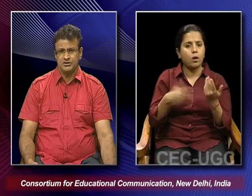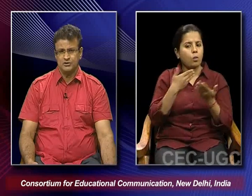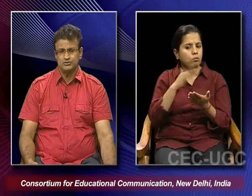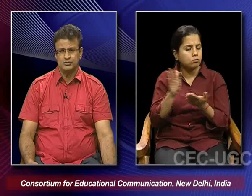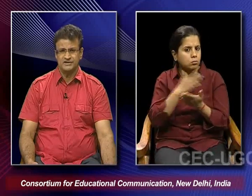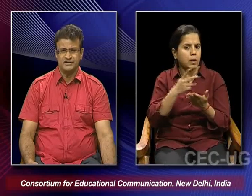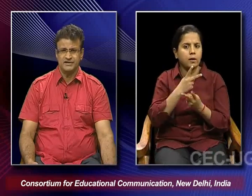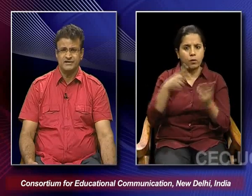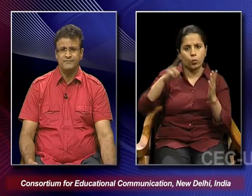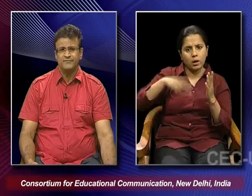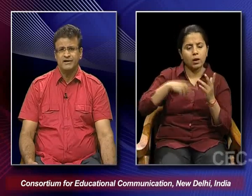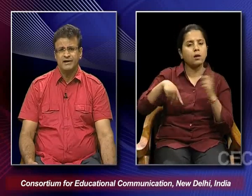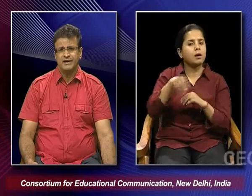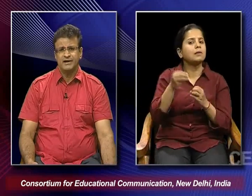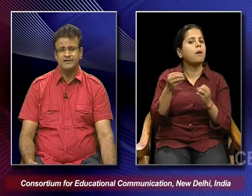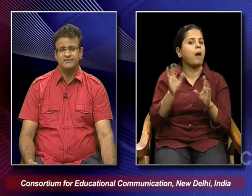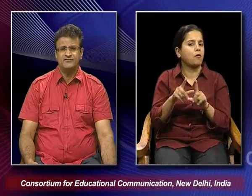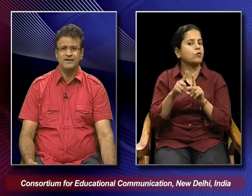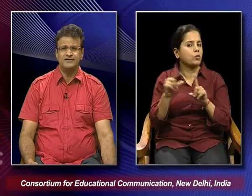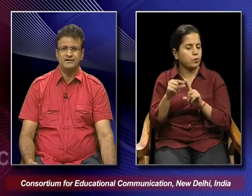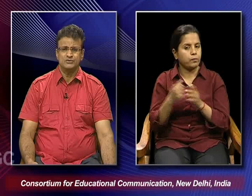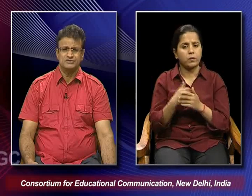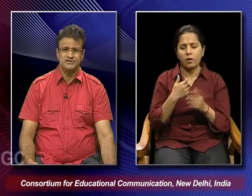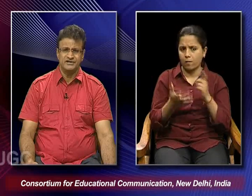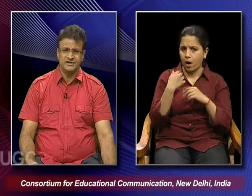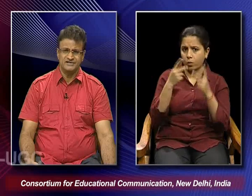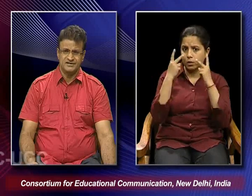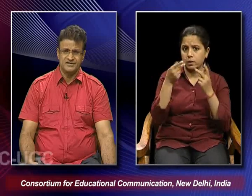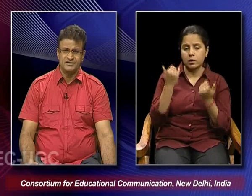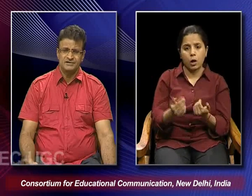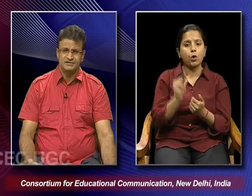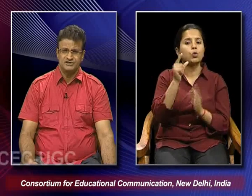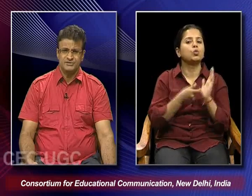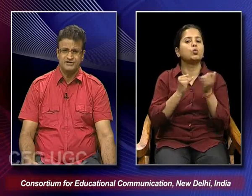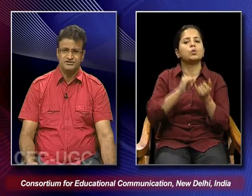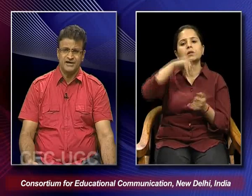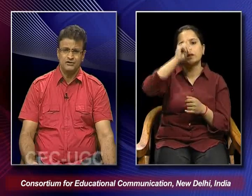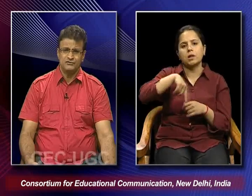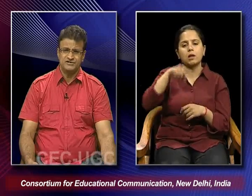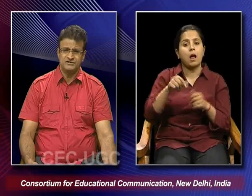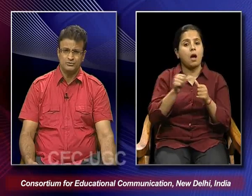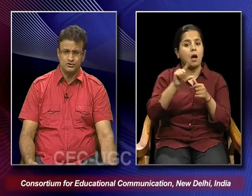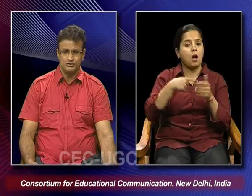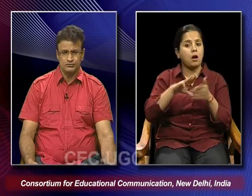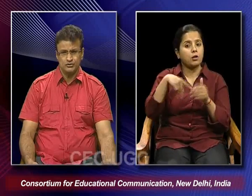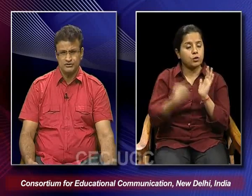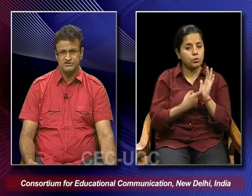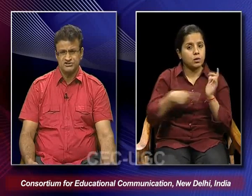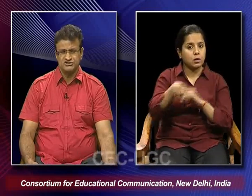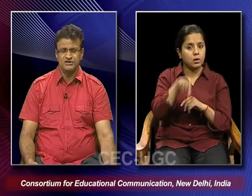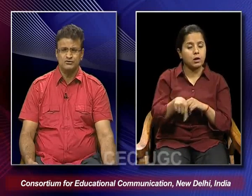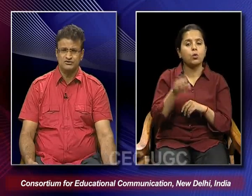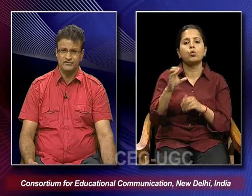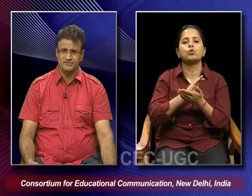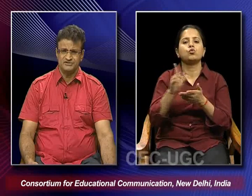they also undertake. And we find that Urds in India is at the Ajmer shrine of Saint Mnuddin